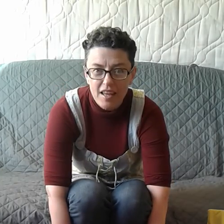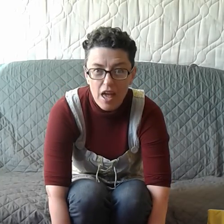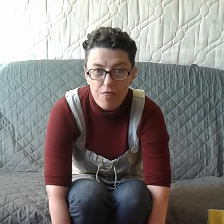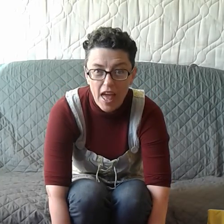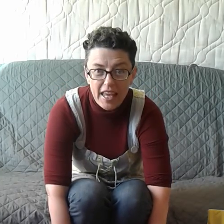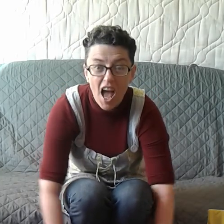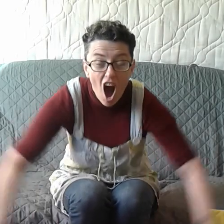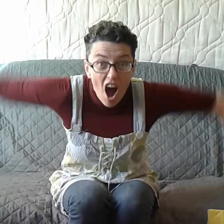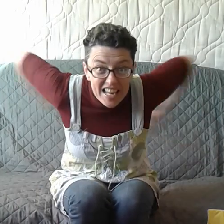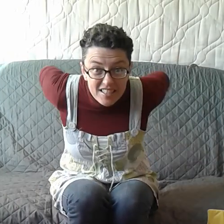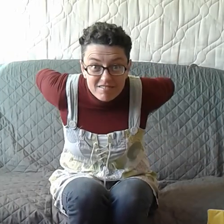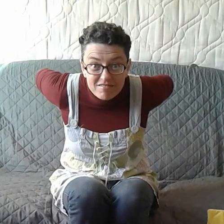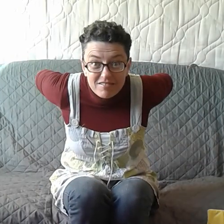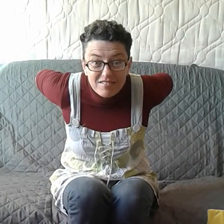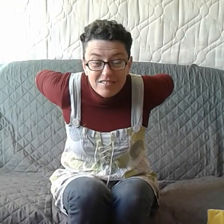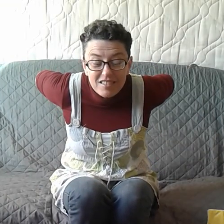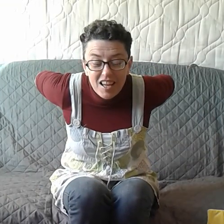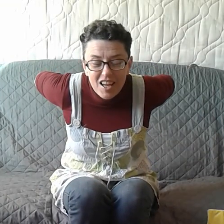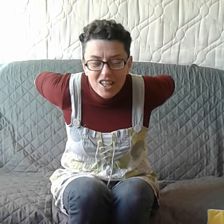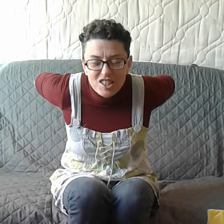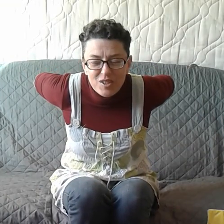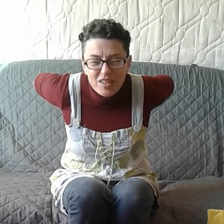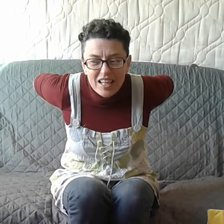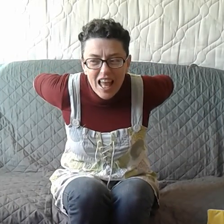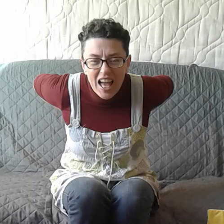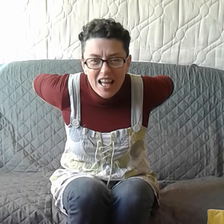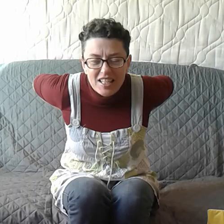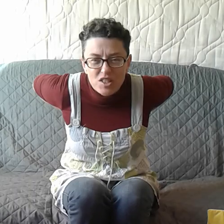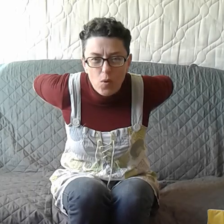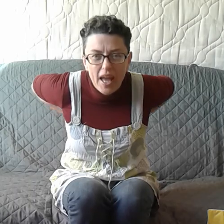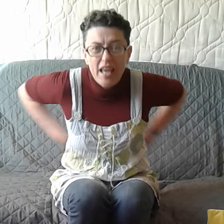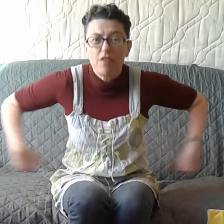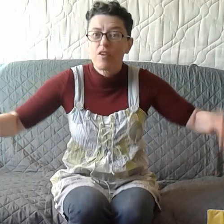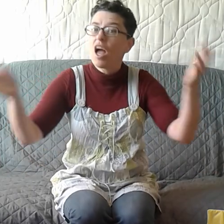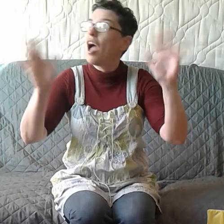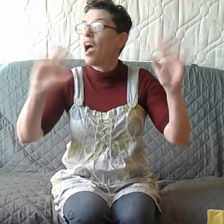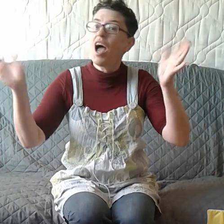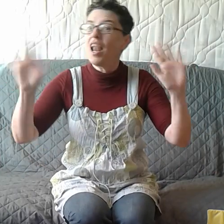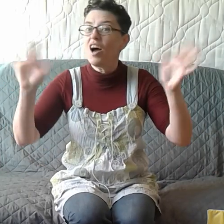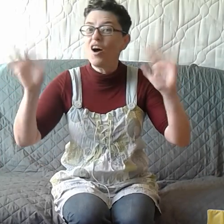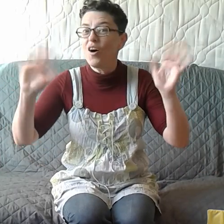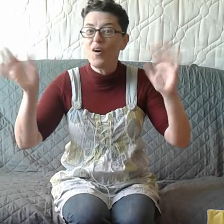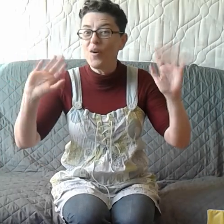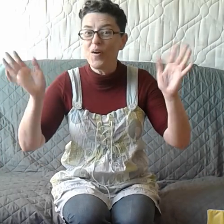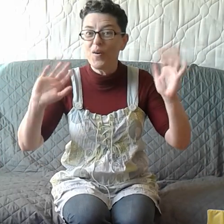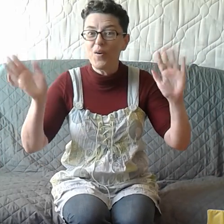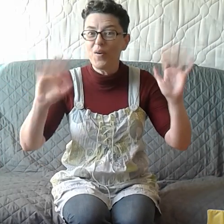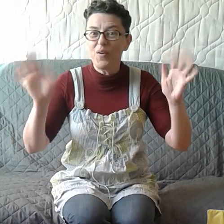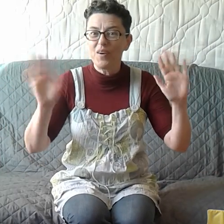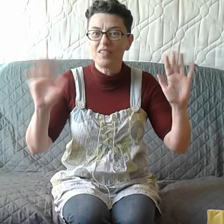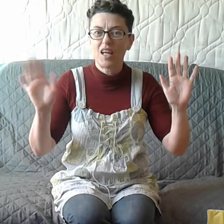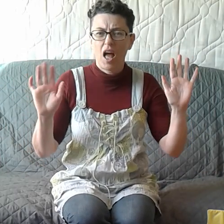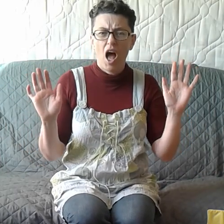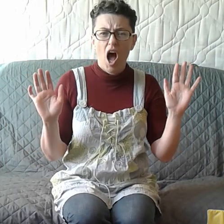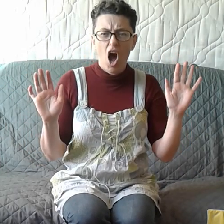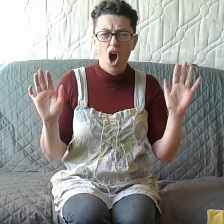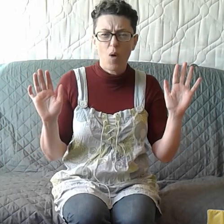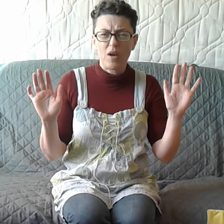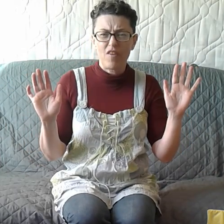they hide. Two little hands wave. Hello. Are we